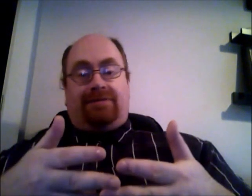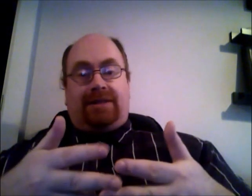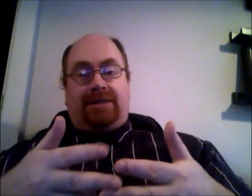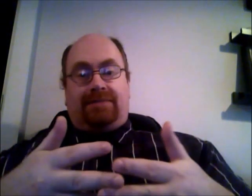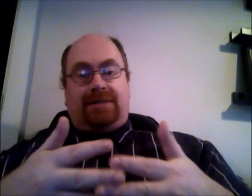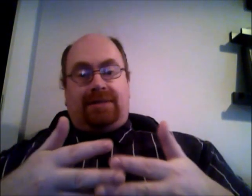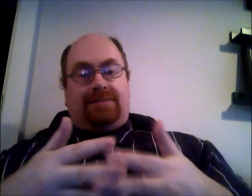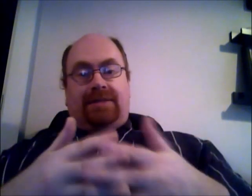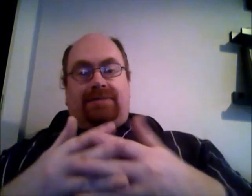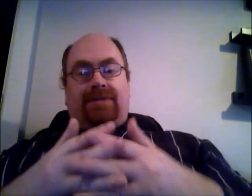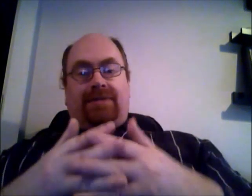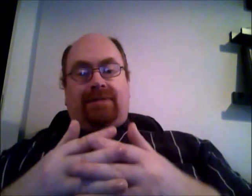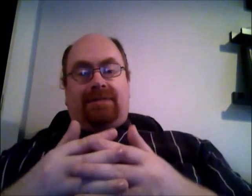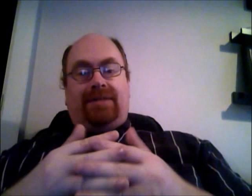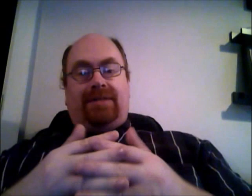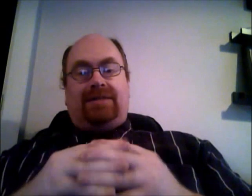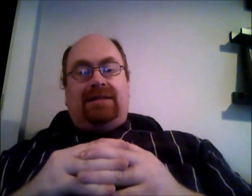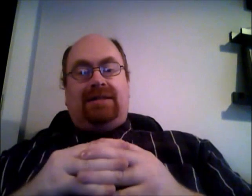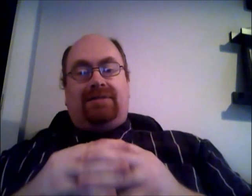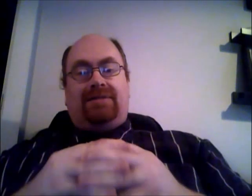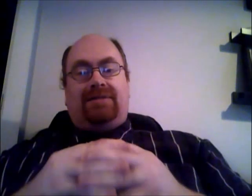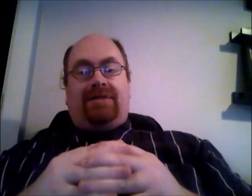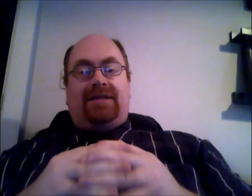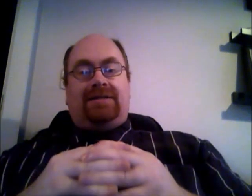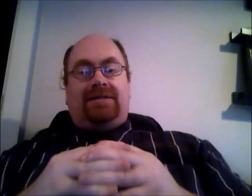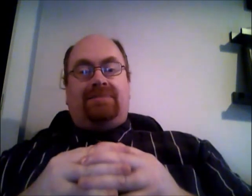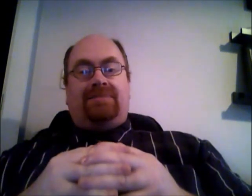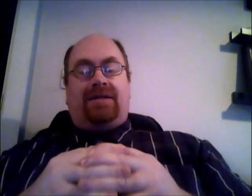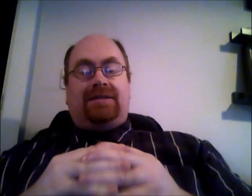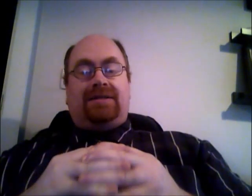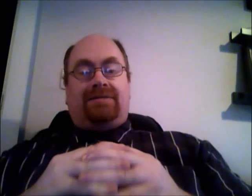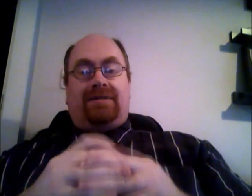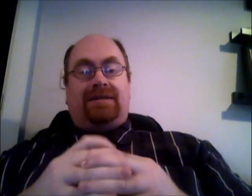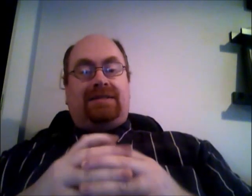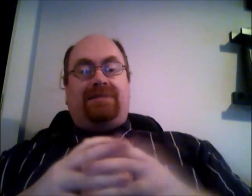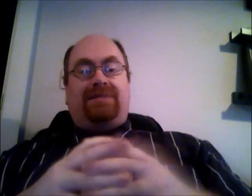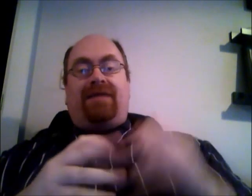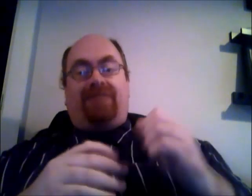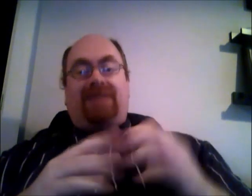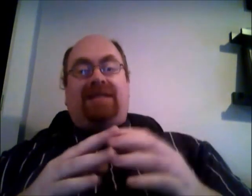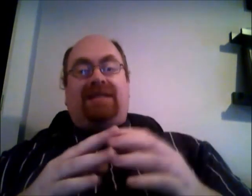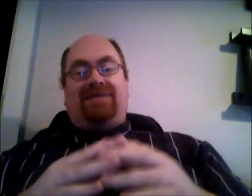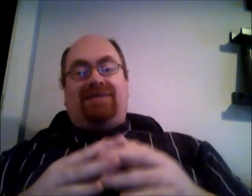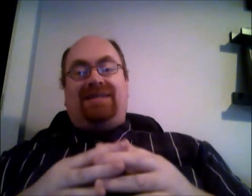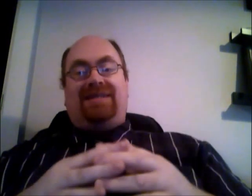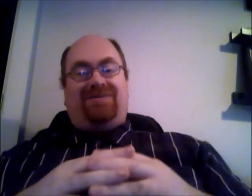being spoken about it because quite frankly certain parties have found this has been a fantastic way to get booked